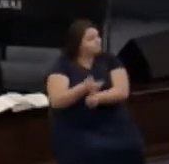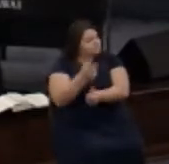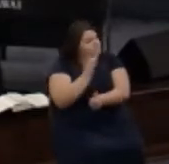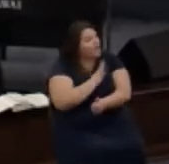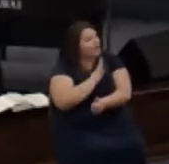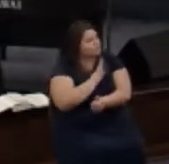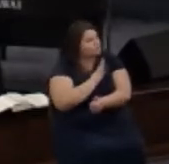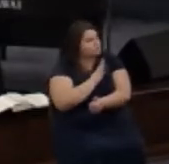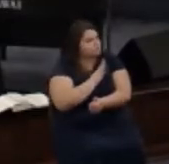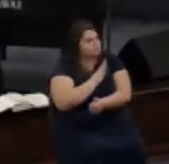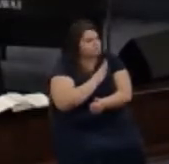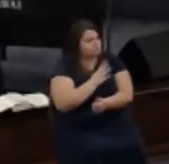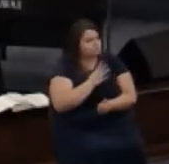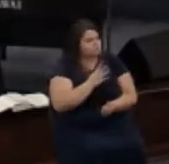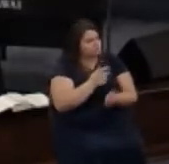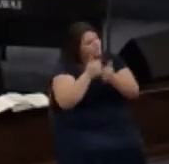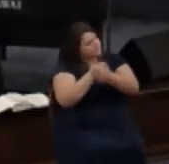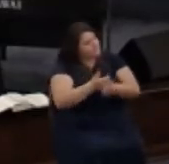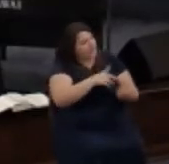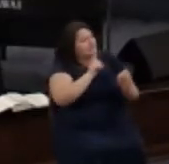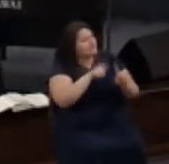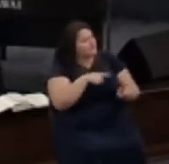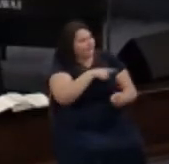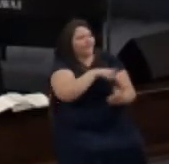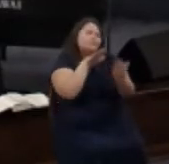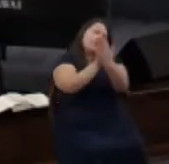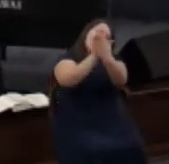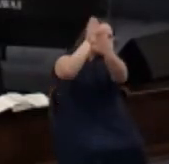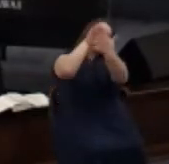answer to a prayer they praised God